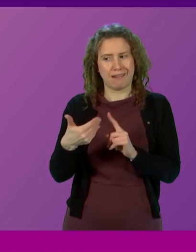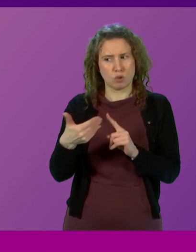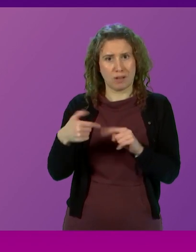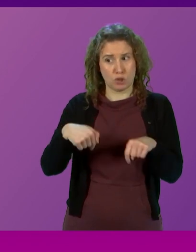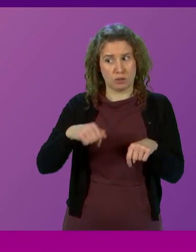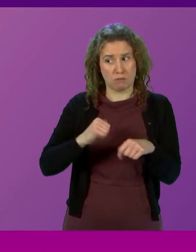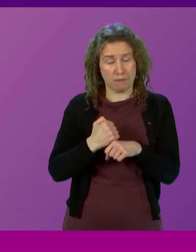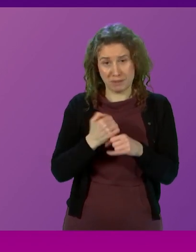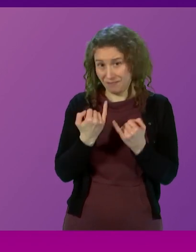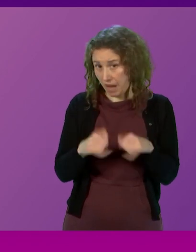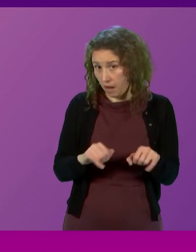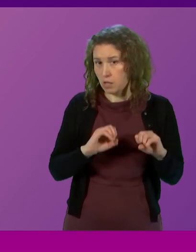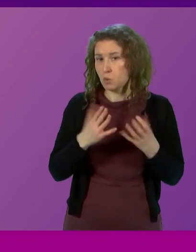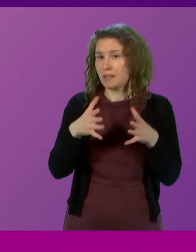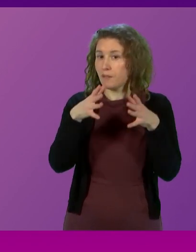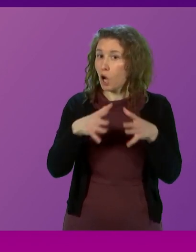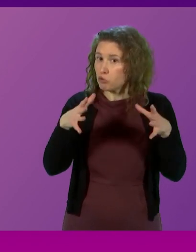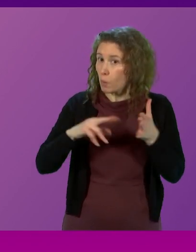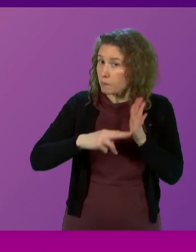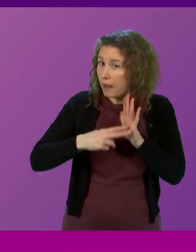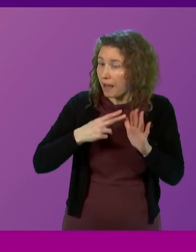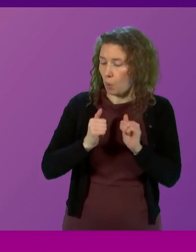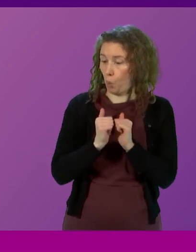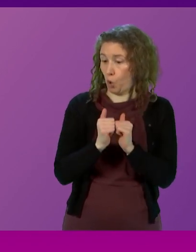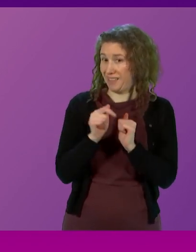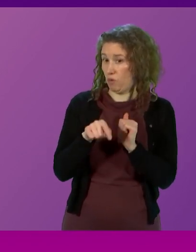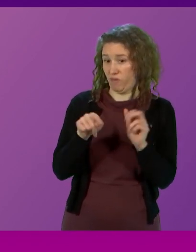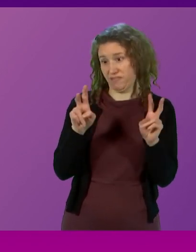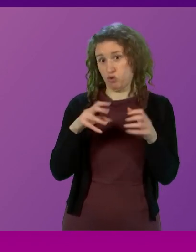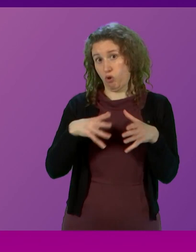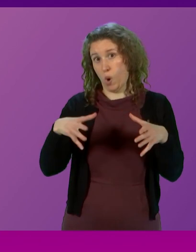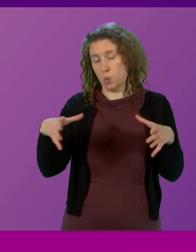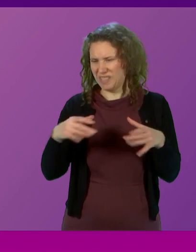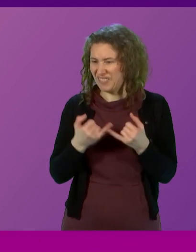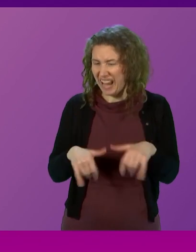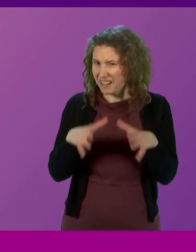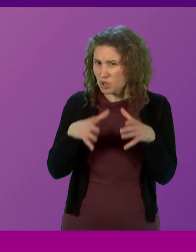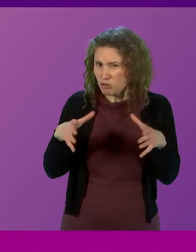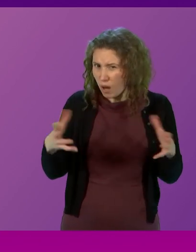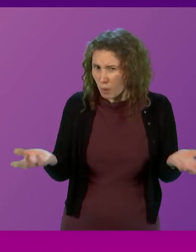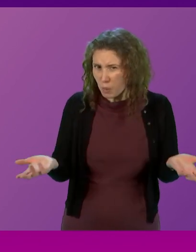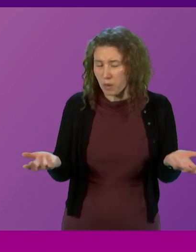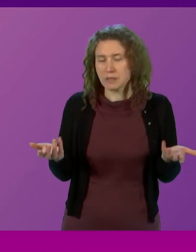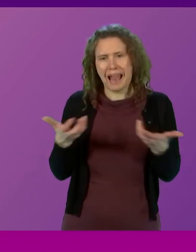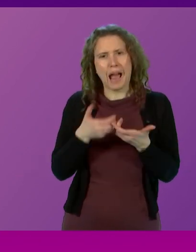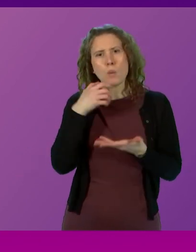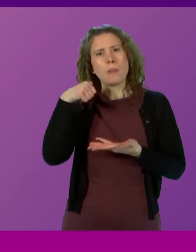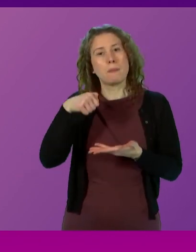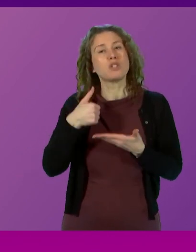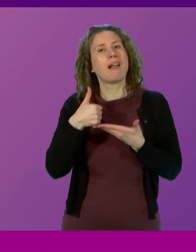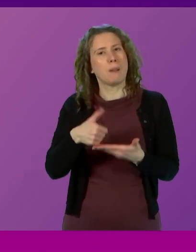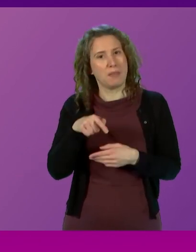Government's failure to deliver a growth plan worthy of the name and its failure to grow jobs and people and how will this budget help that?